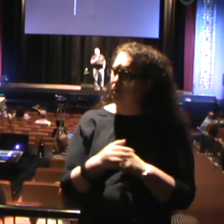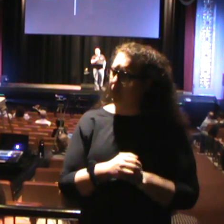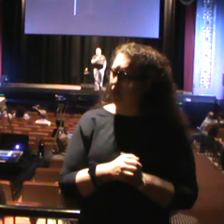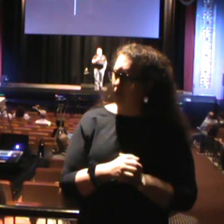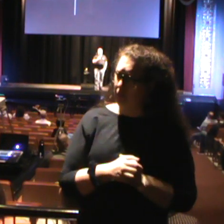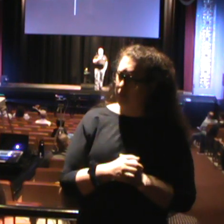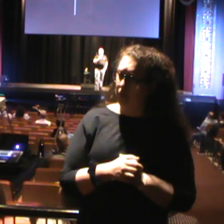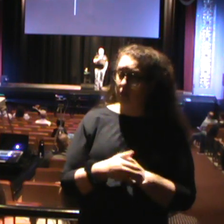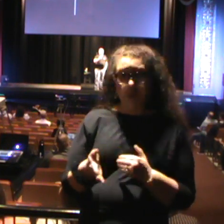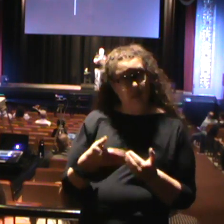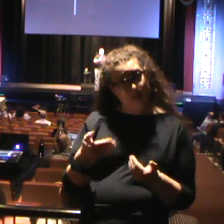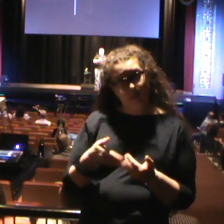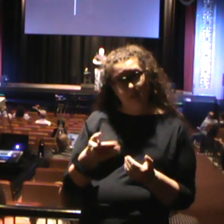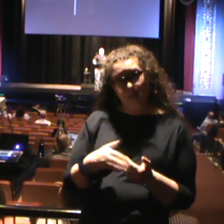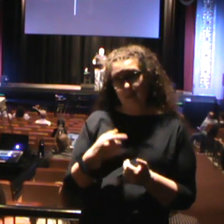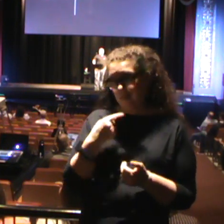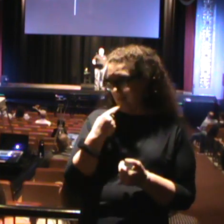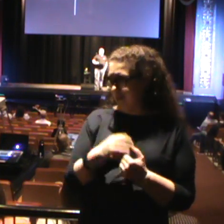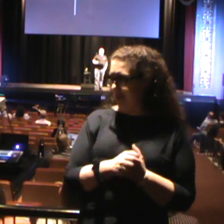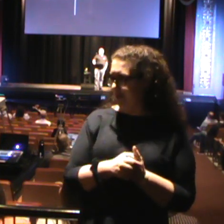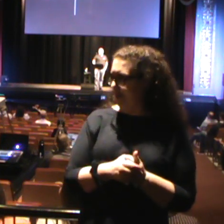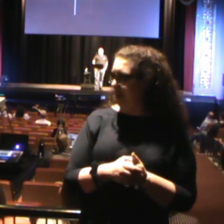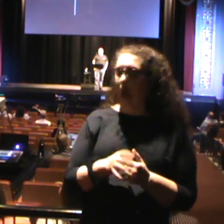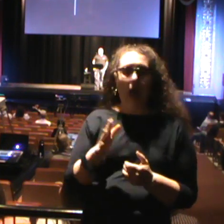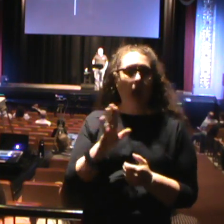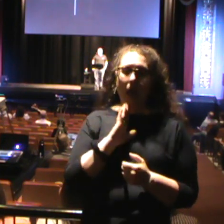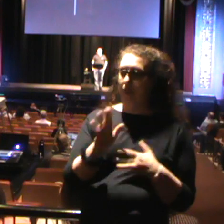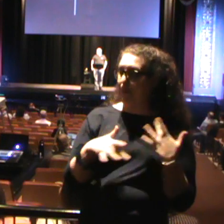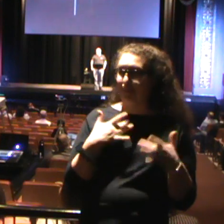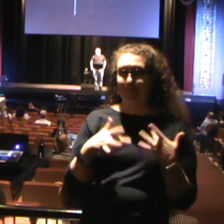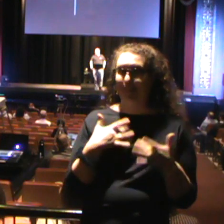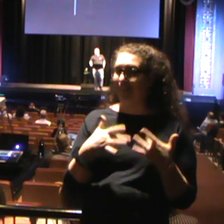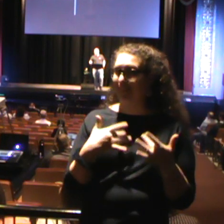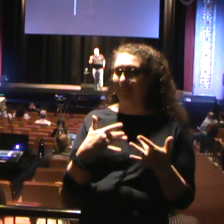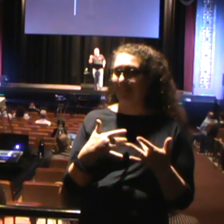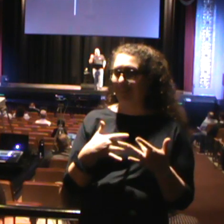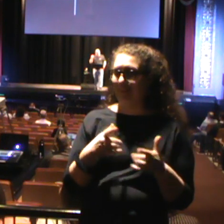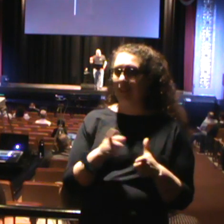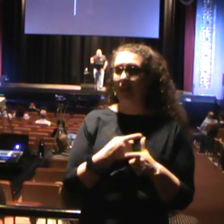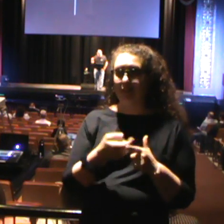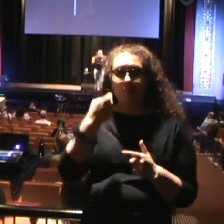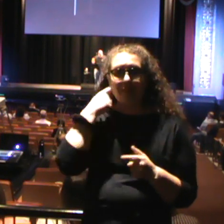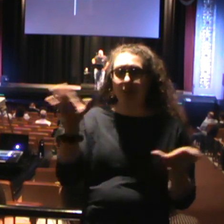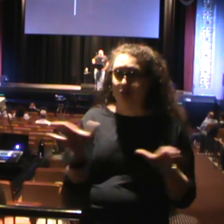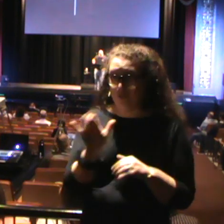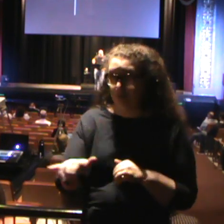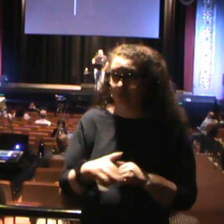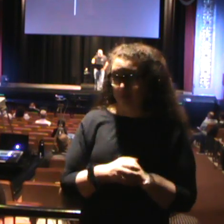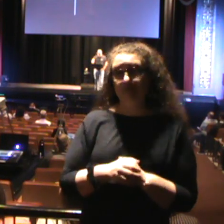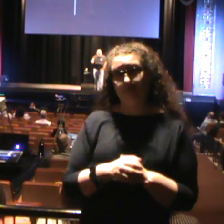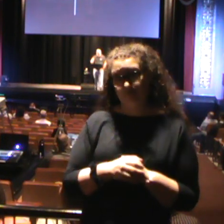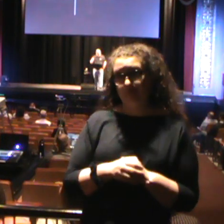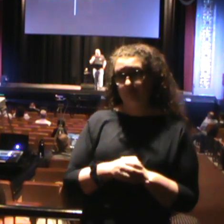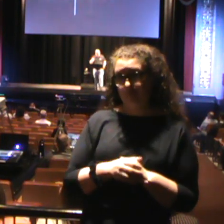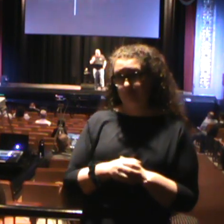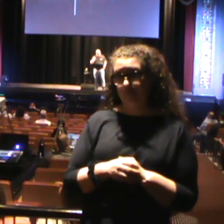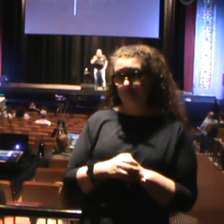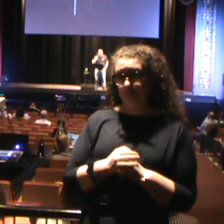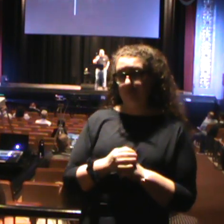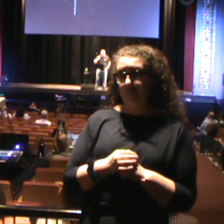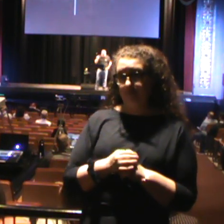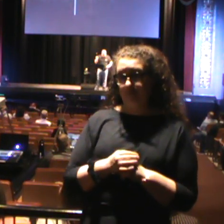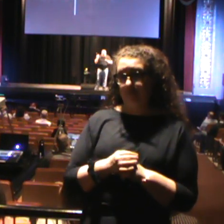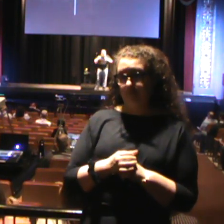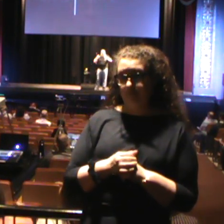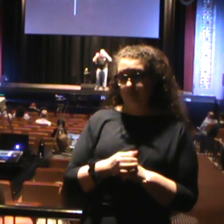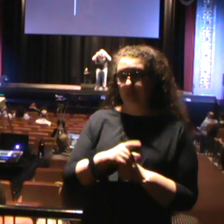It's easy to say, oh, I would be excited until they actually do it. Amen? You really have